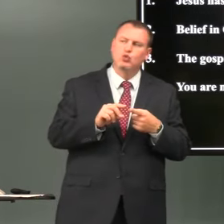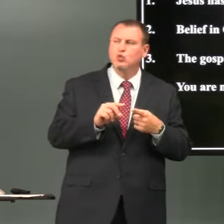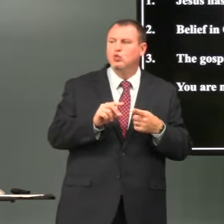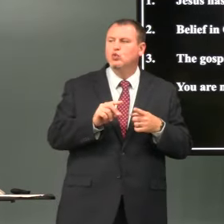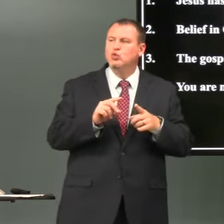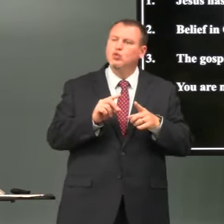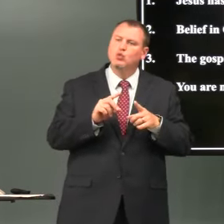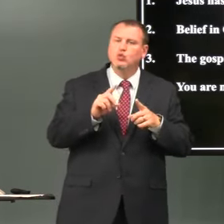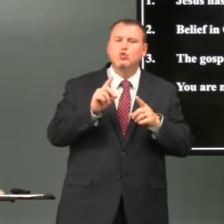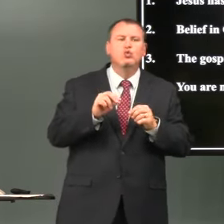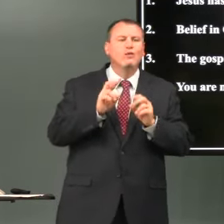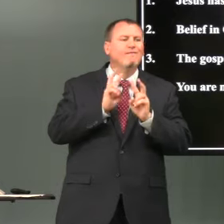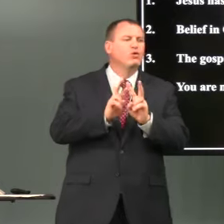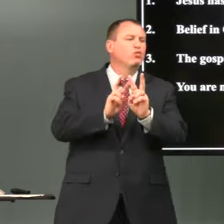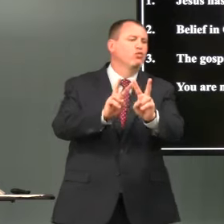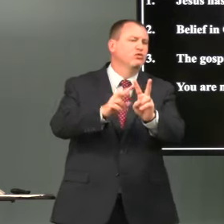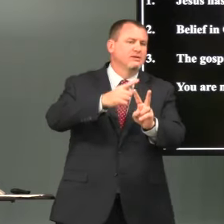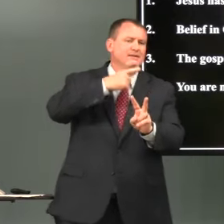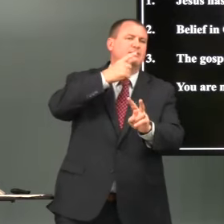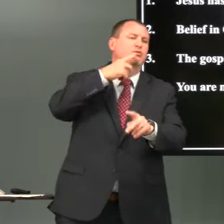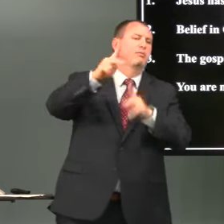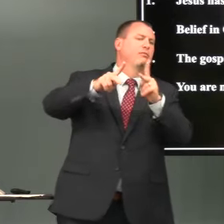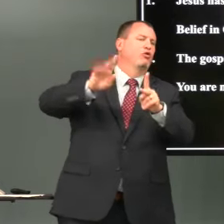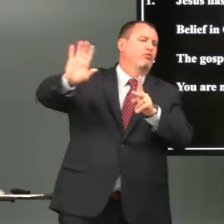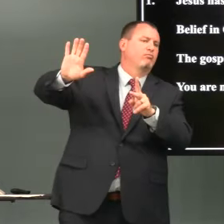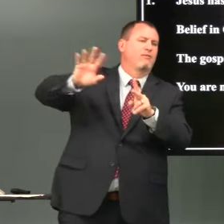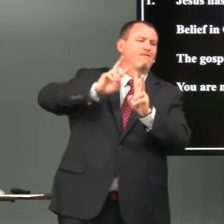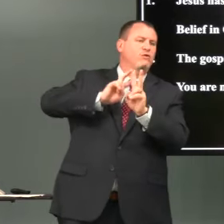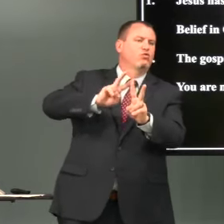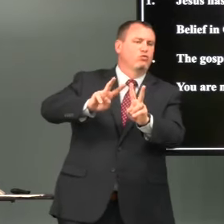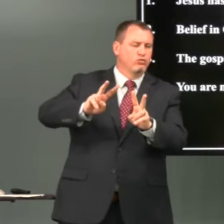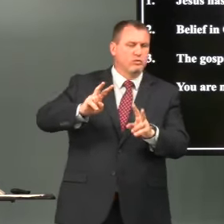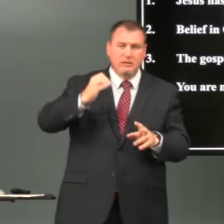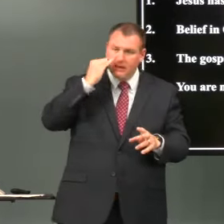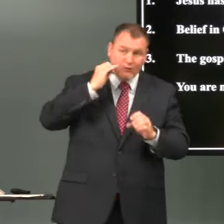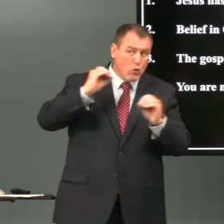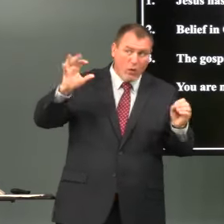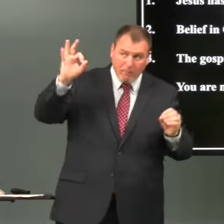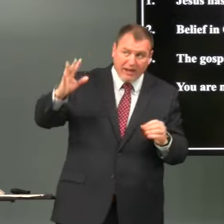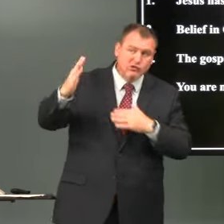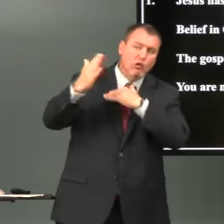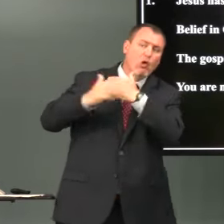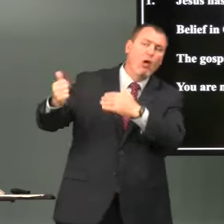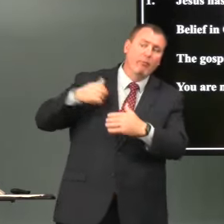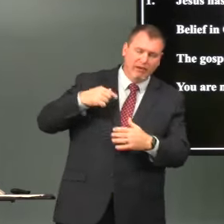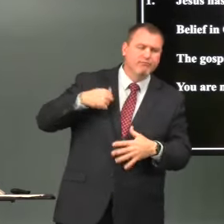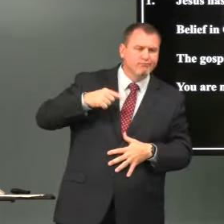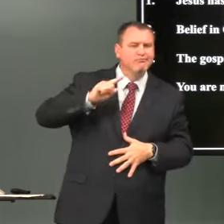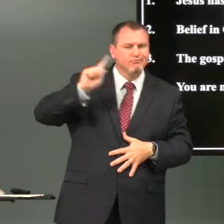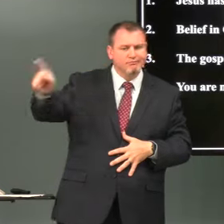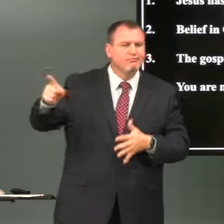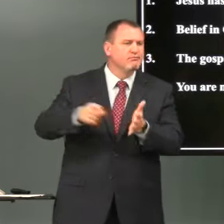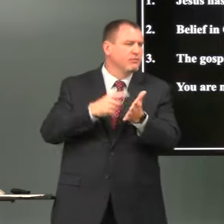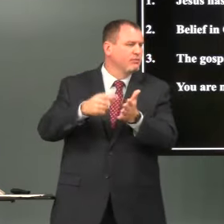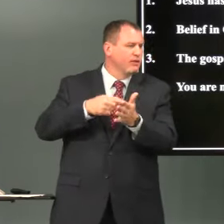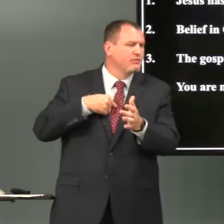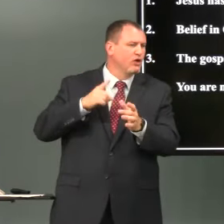opportunity to do funerals for the hearing conversation because they don't have a